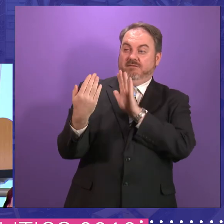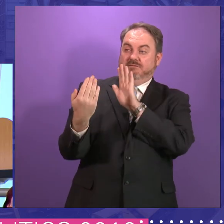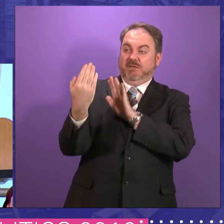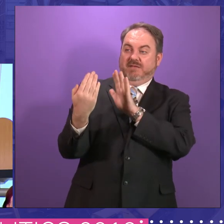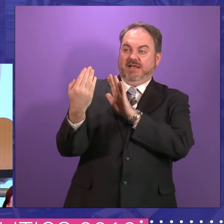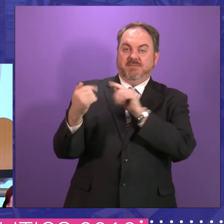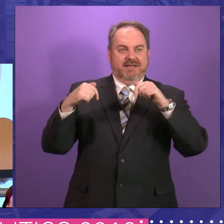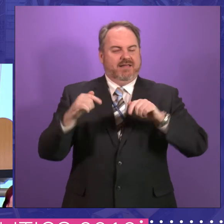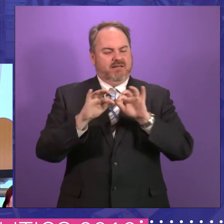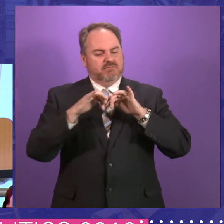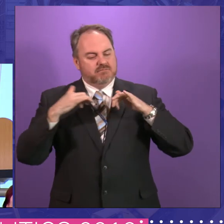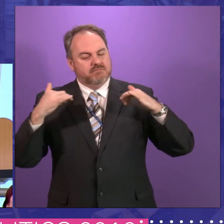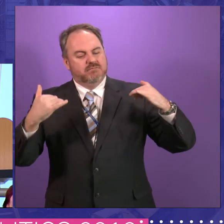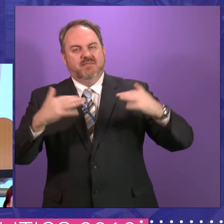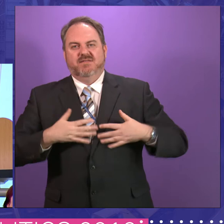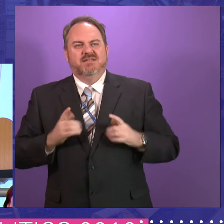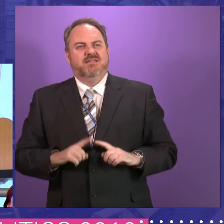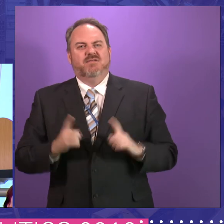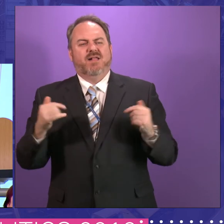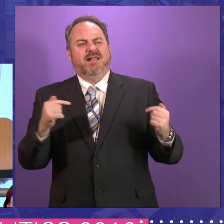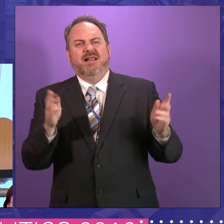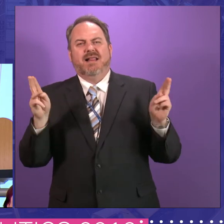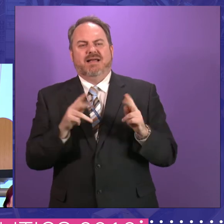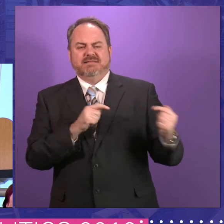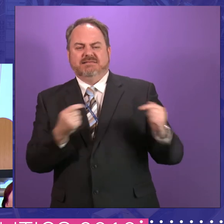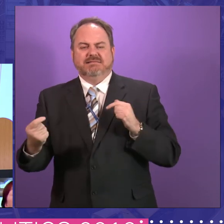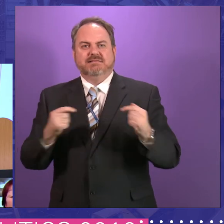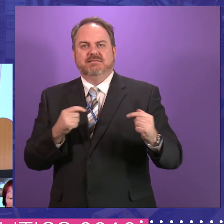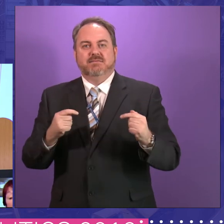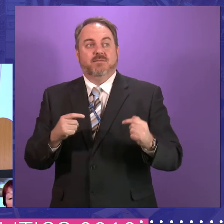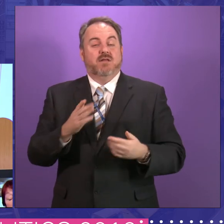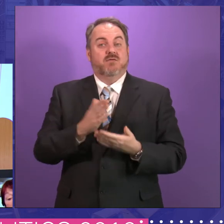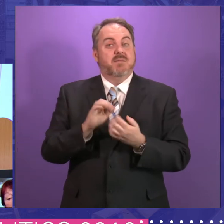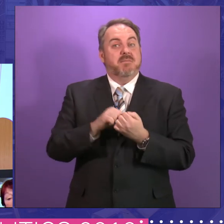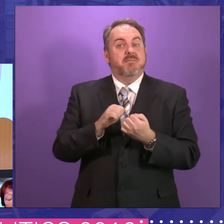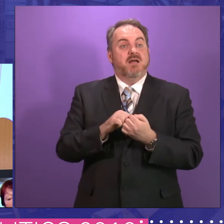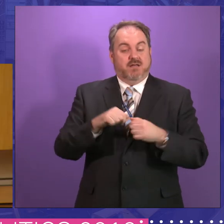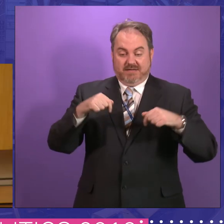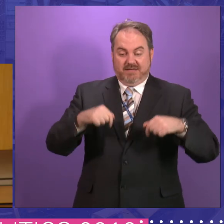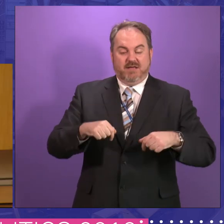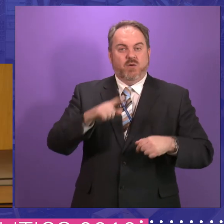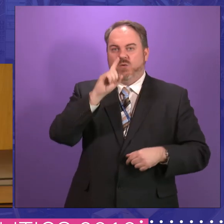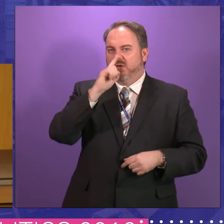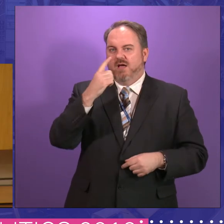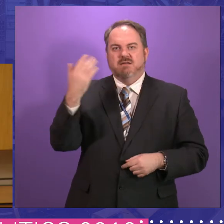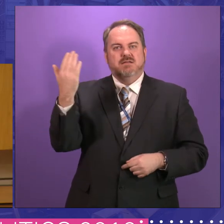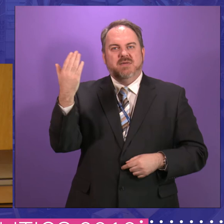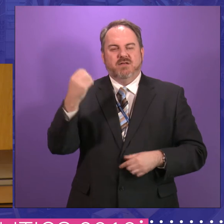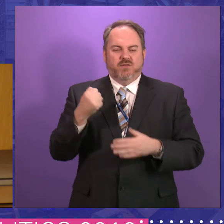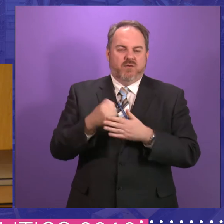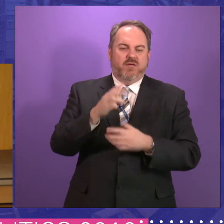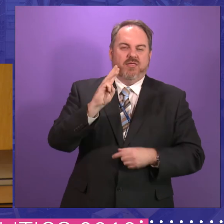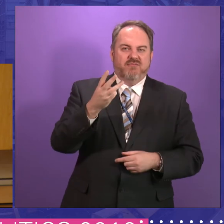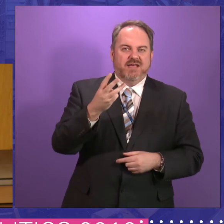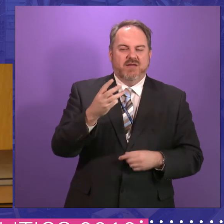And the quality of debate, I think, is influenced by Robin's point. You cannot have a speech for three, six, or 12 minutes.